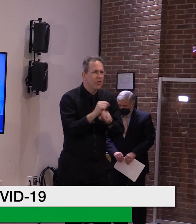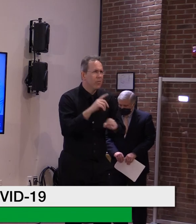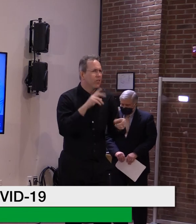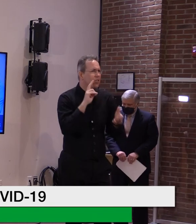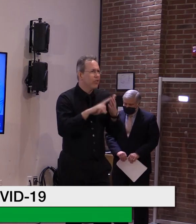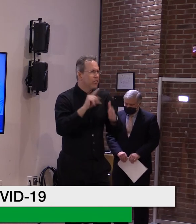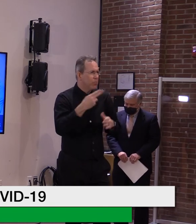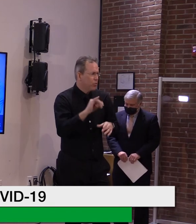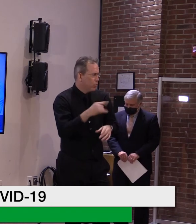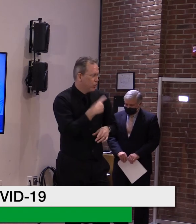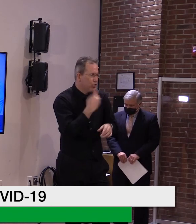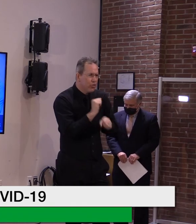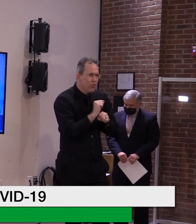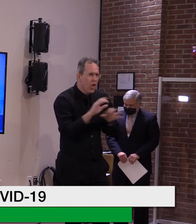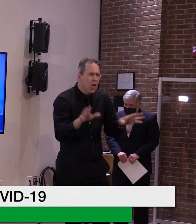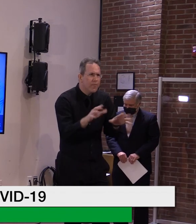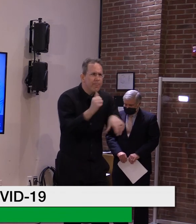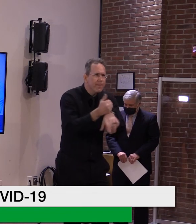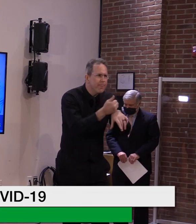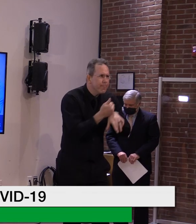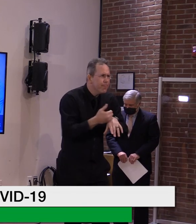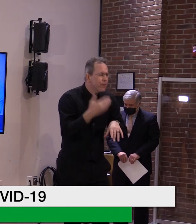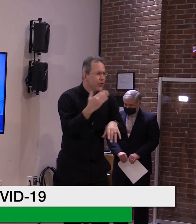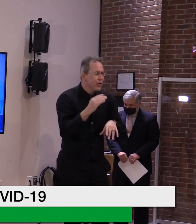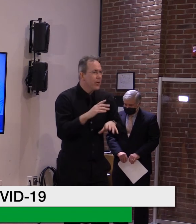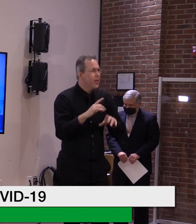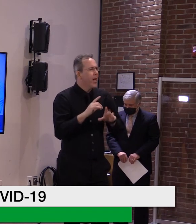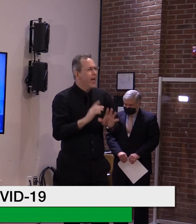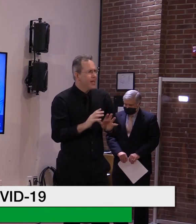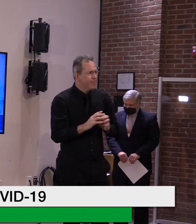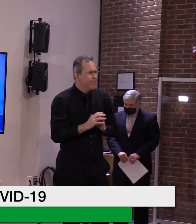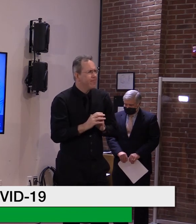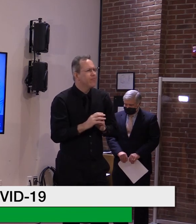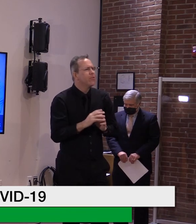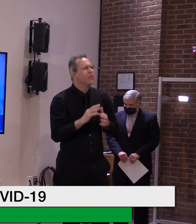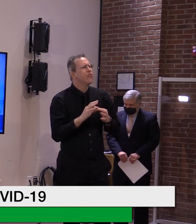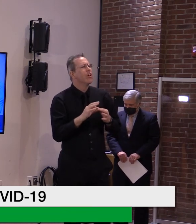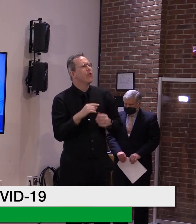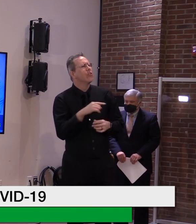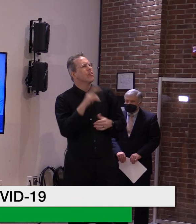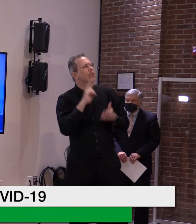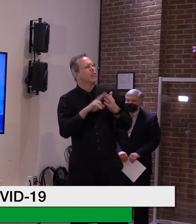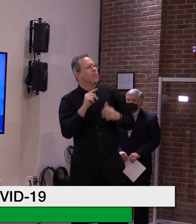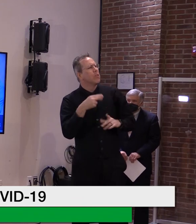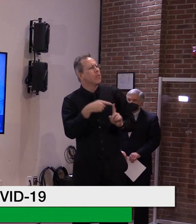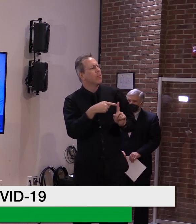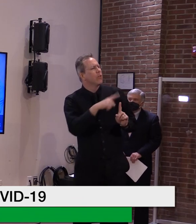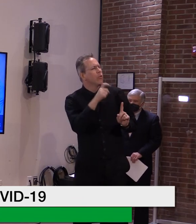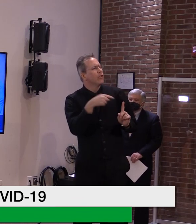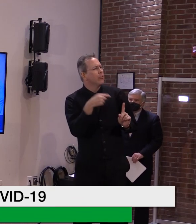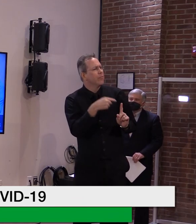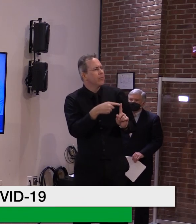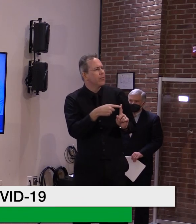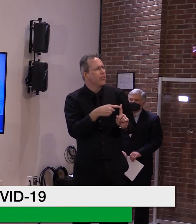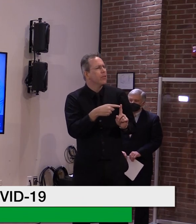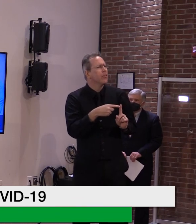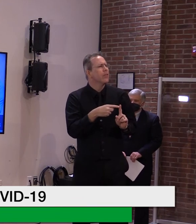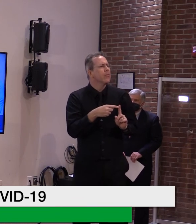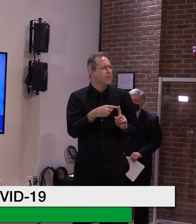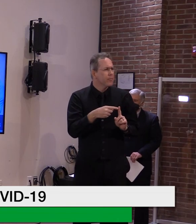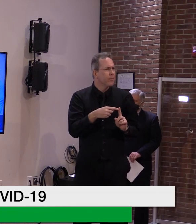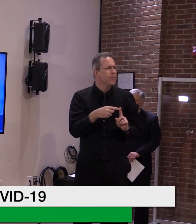far as Mike Smith is concerned, we talked a couple of months ago about rebooting One Care Vermont. The